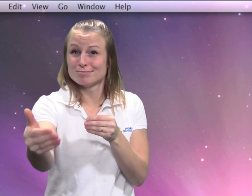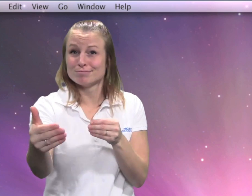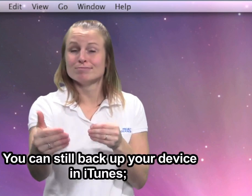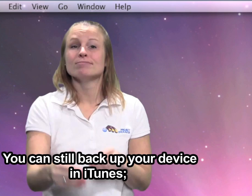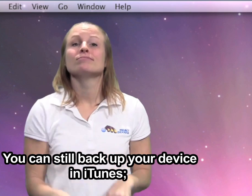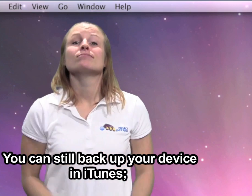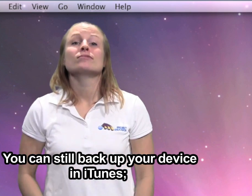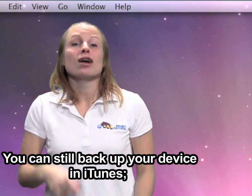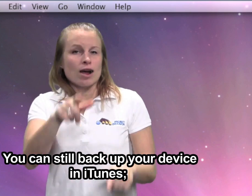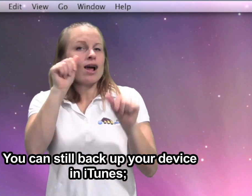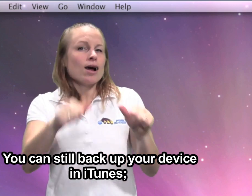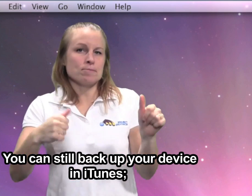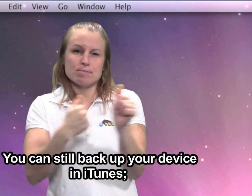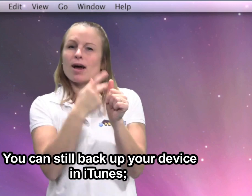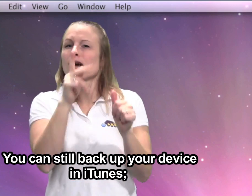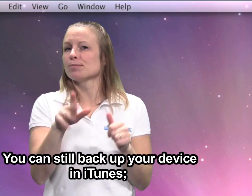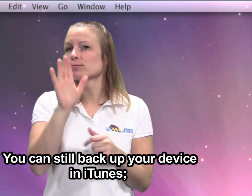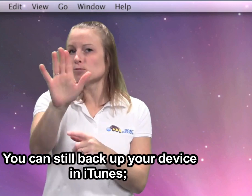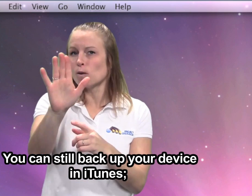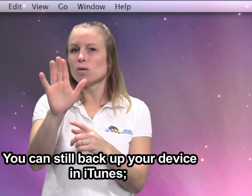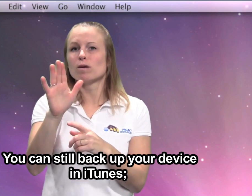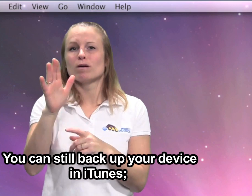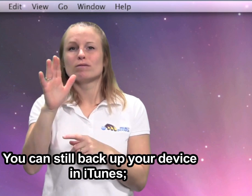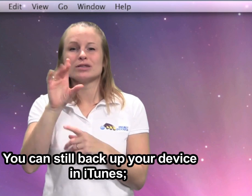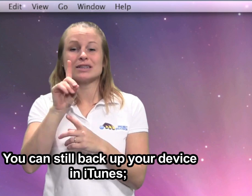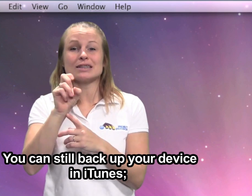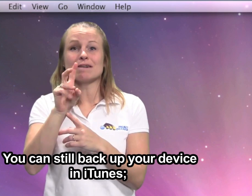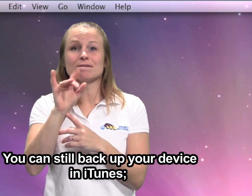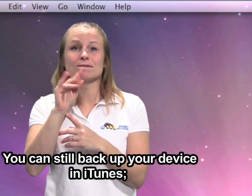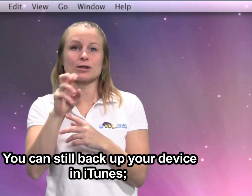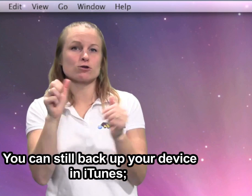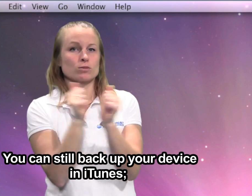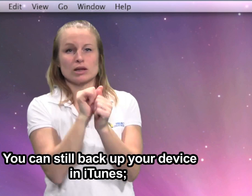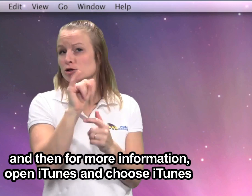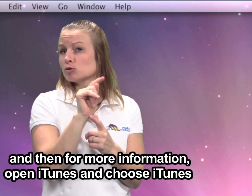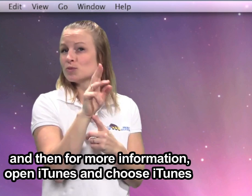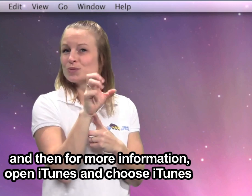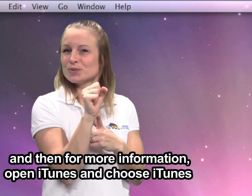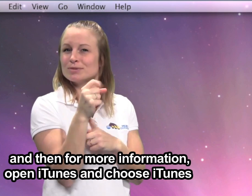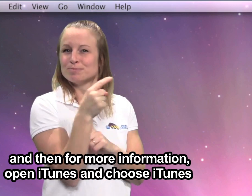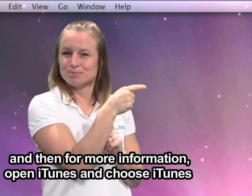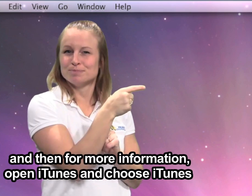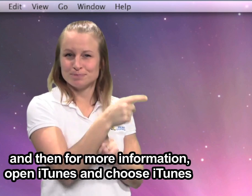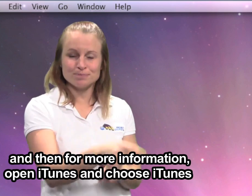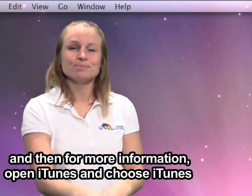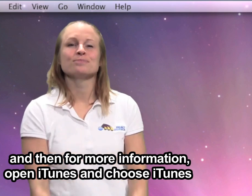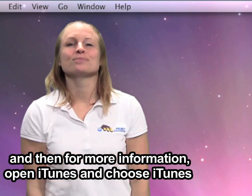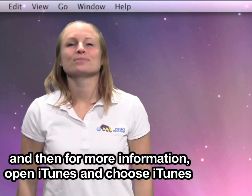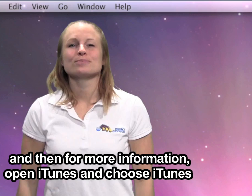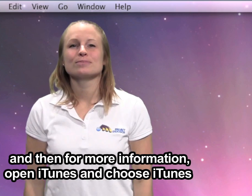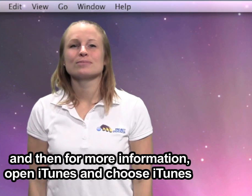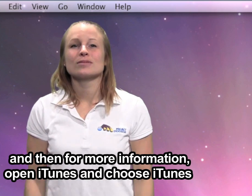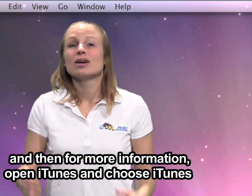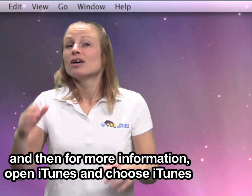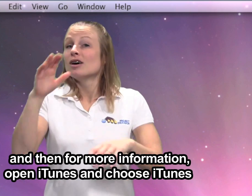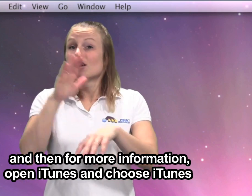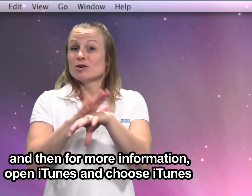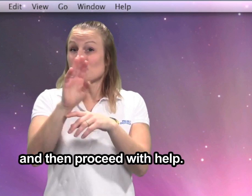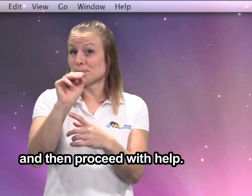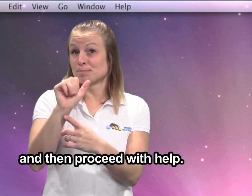You can still backup your device in iTunes and then for more information open iTunes and choose iTunes and then